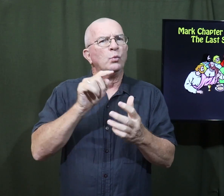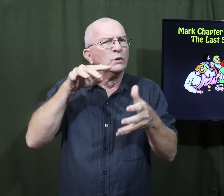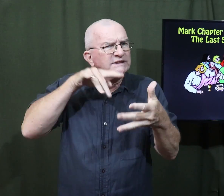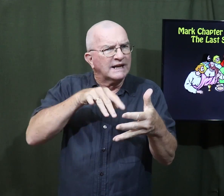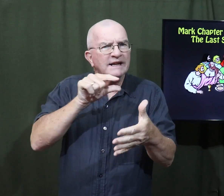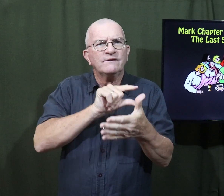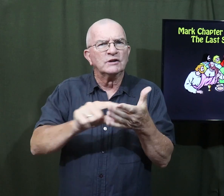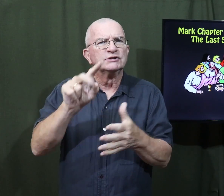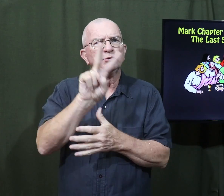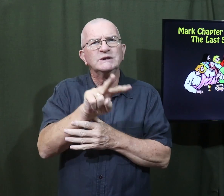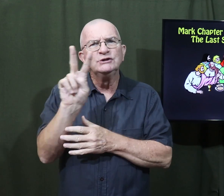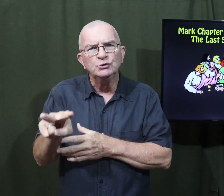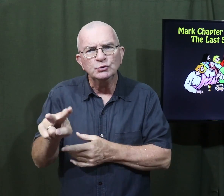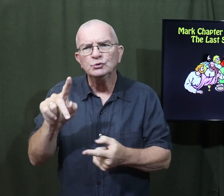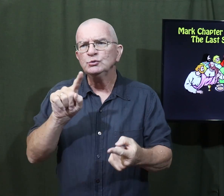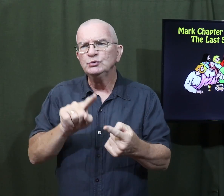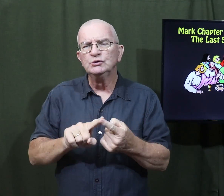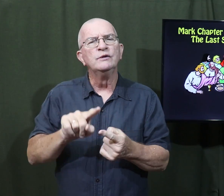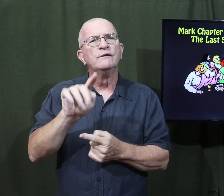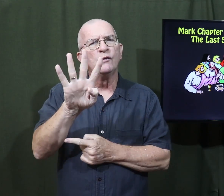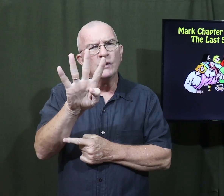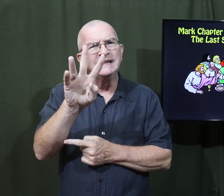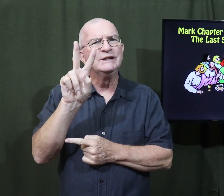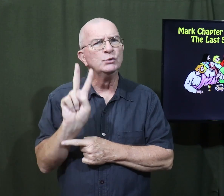We're studying verses 22 to 42,